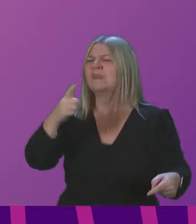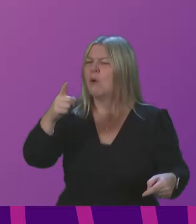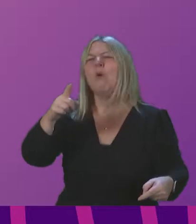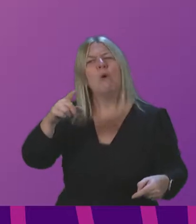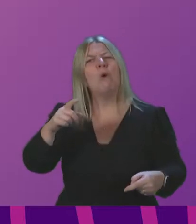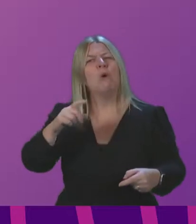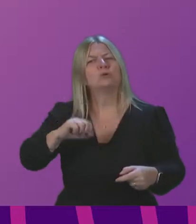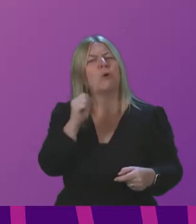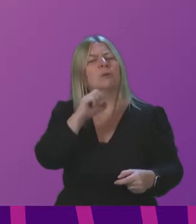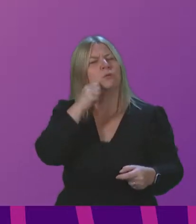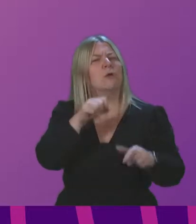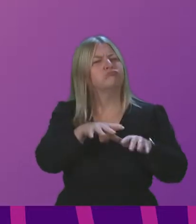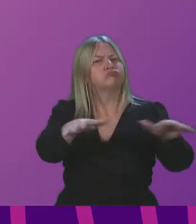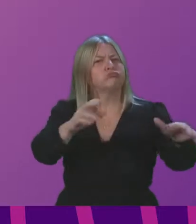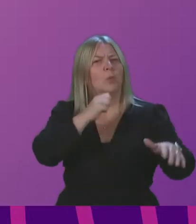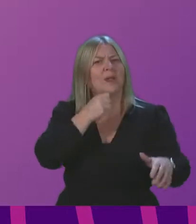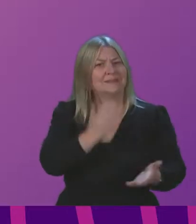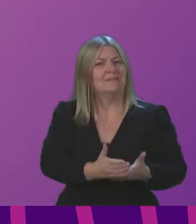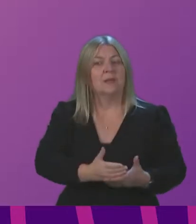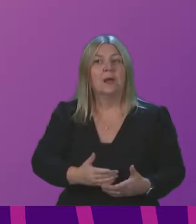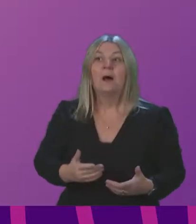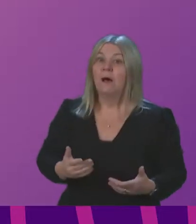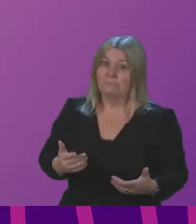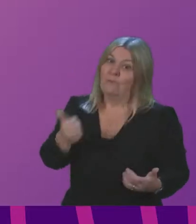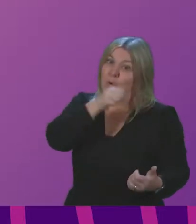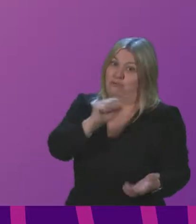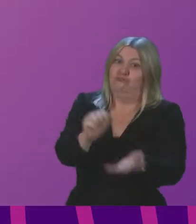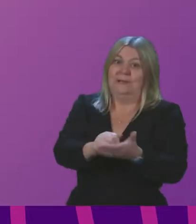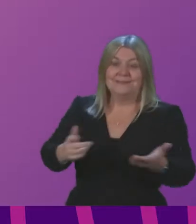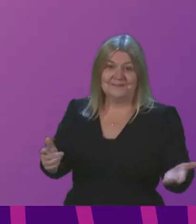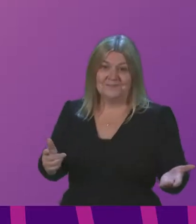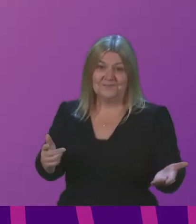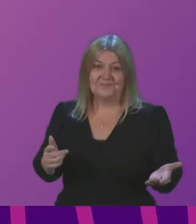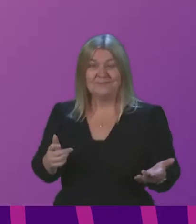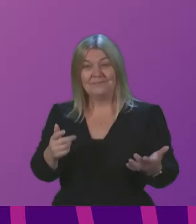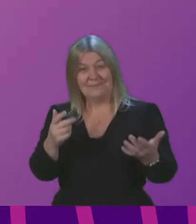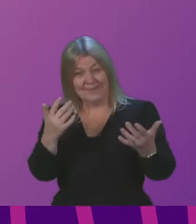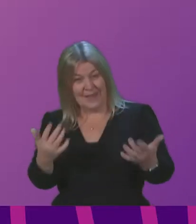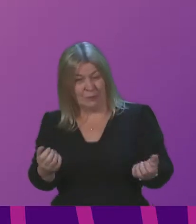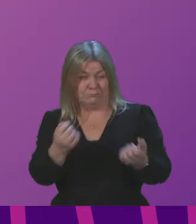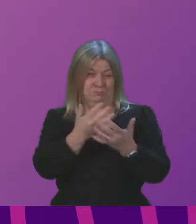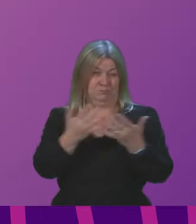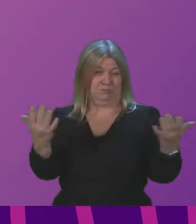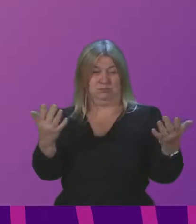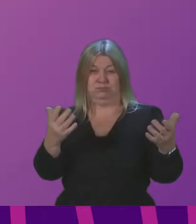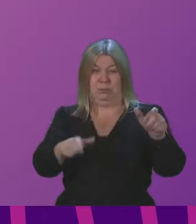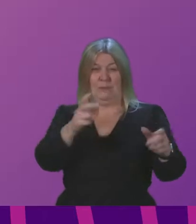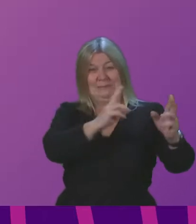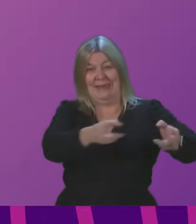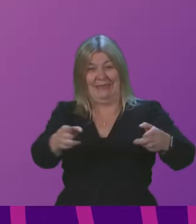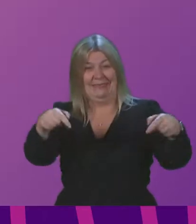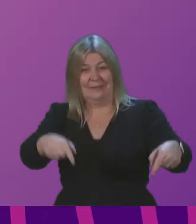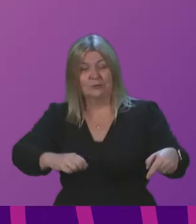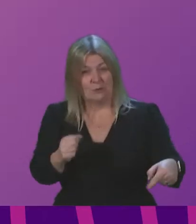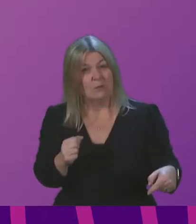Now look where we are. We've lost nearly 10,000 people directly to the virus and it would have been so much more,